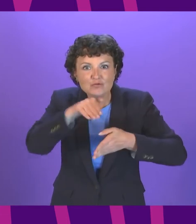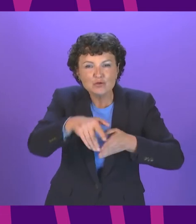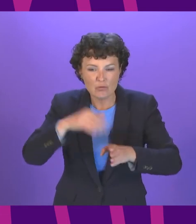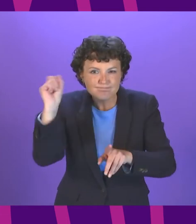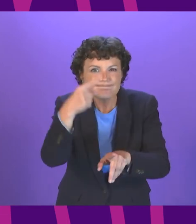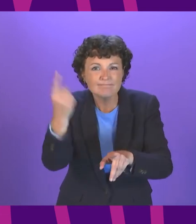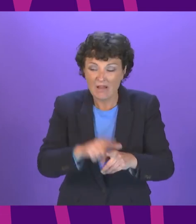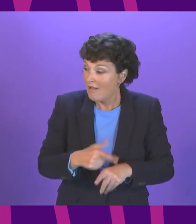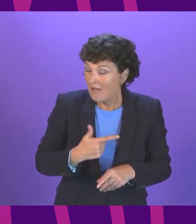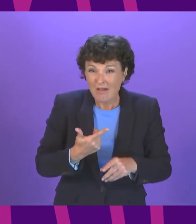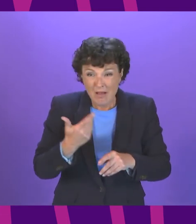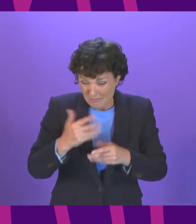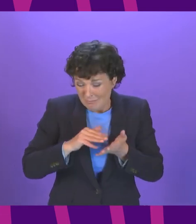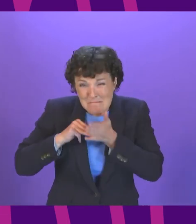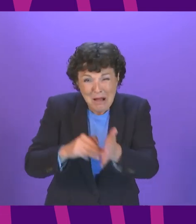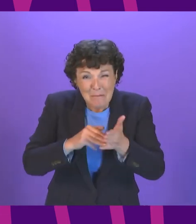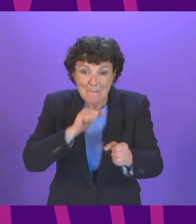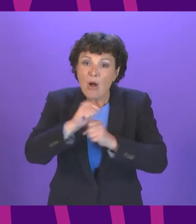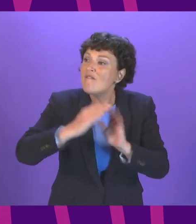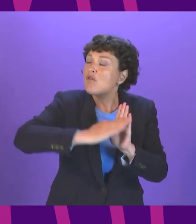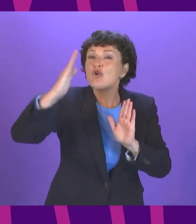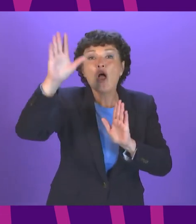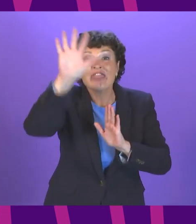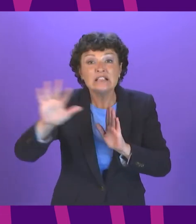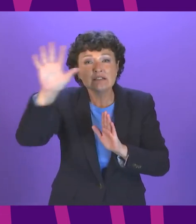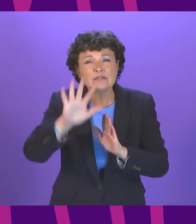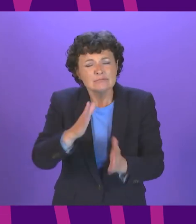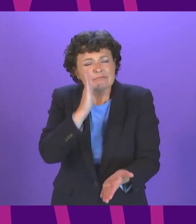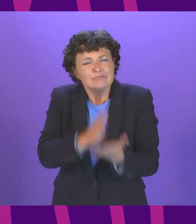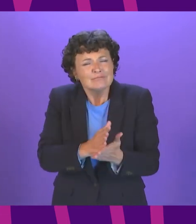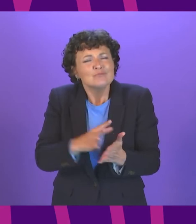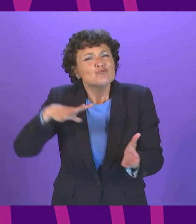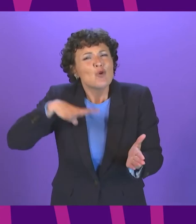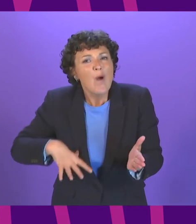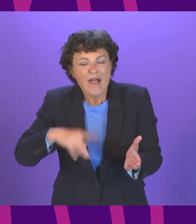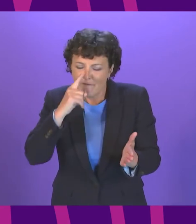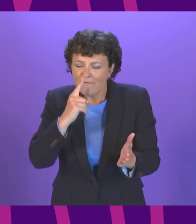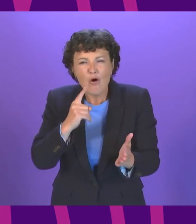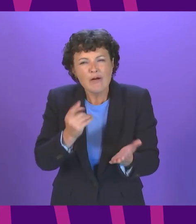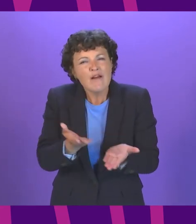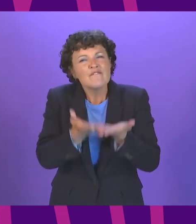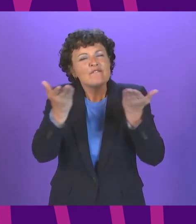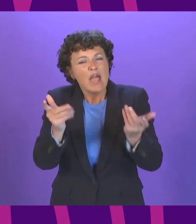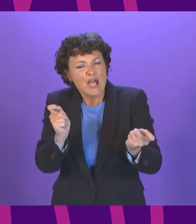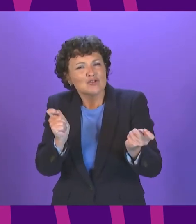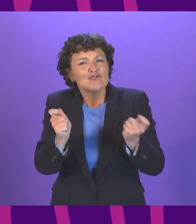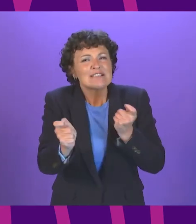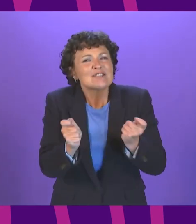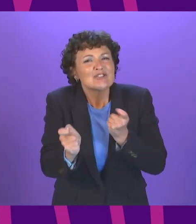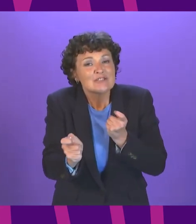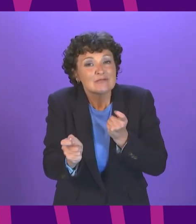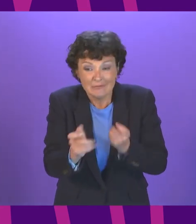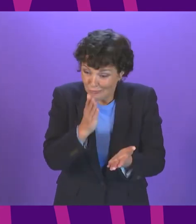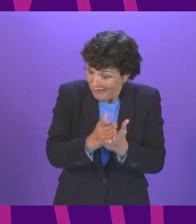pound transition fund for the north east a requirement for just transition plans for sites like Moss Moran are really just the